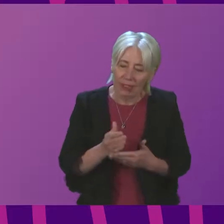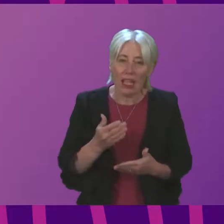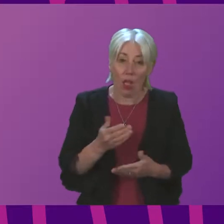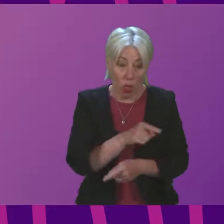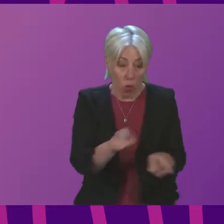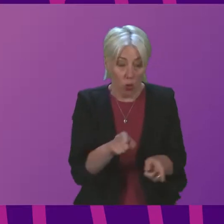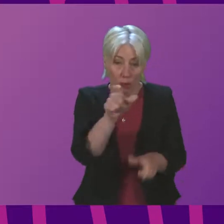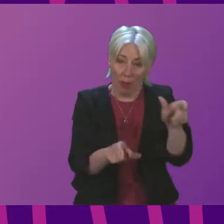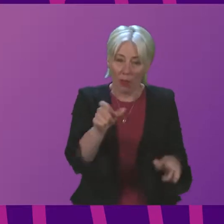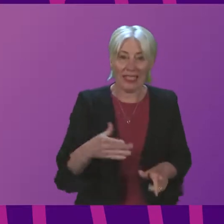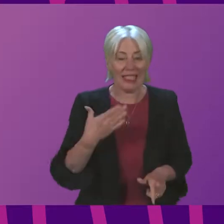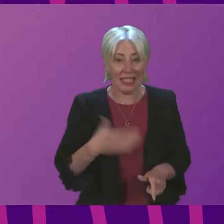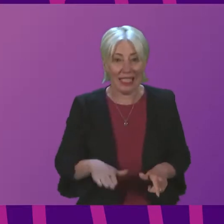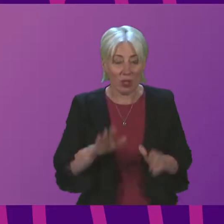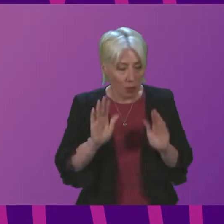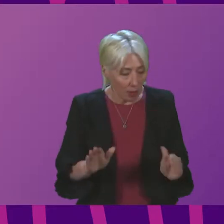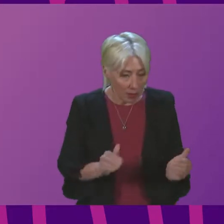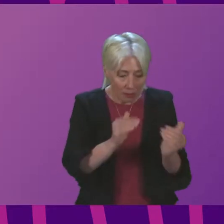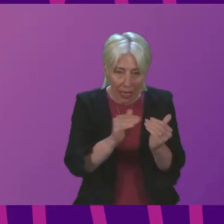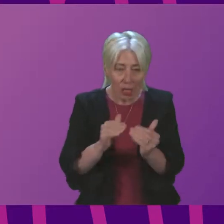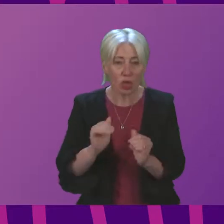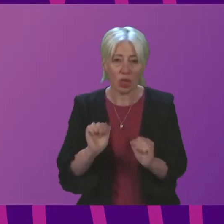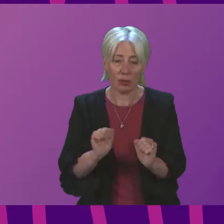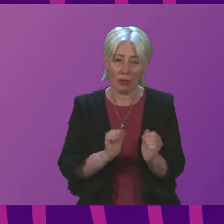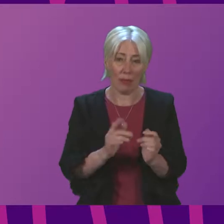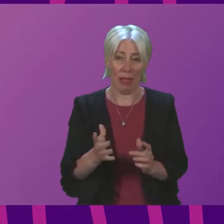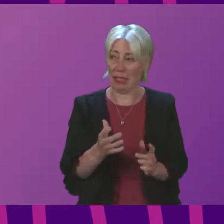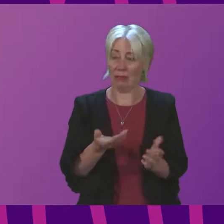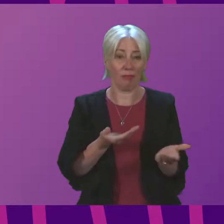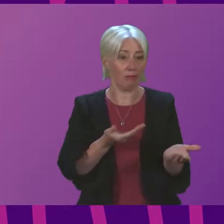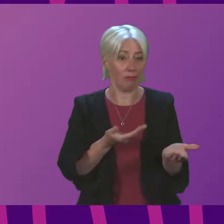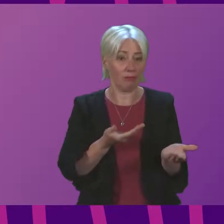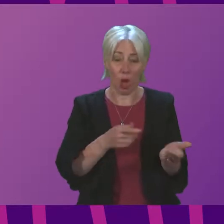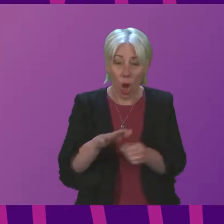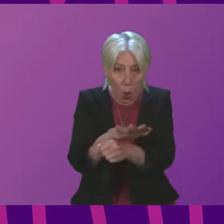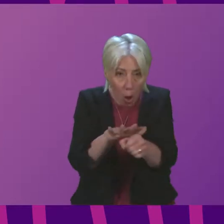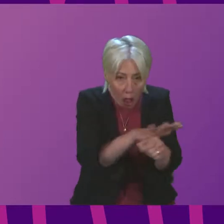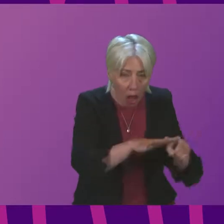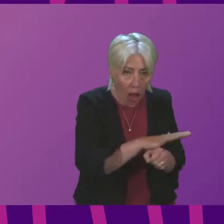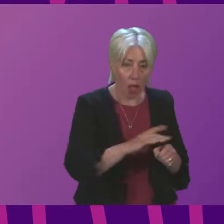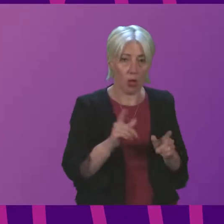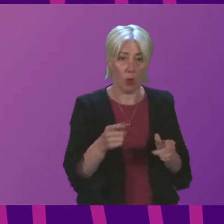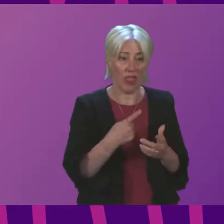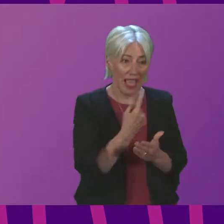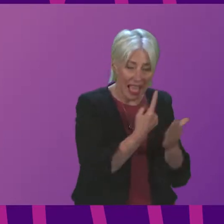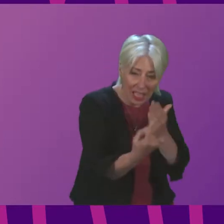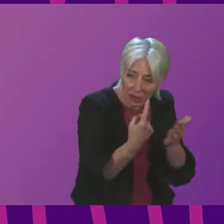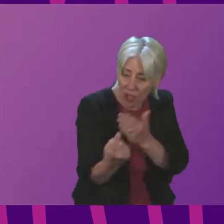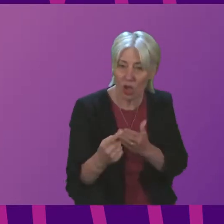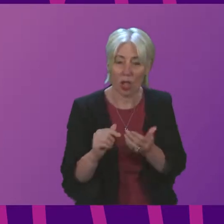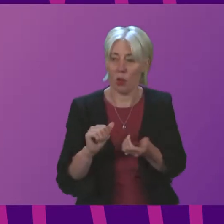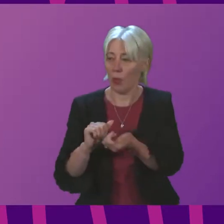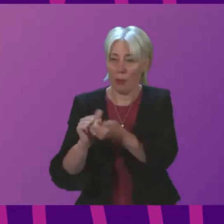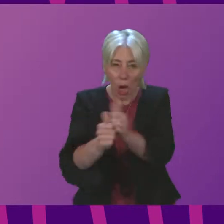individuals have to be addressed in these circumstances by the dialogue that goes on at local level with individual resilience